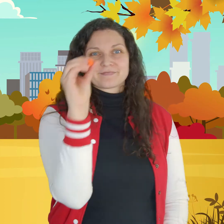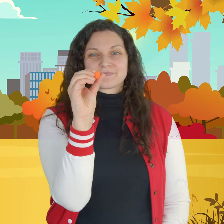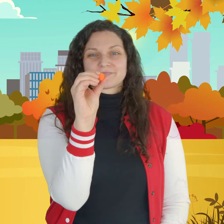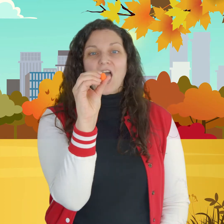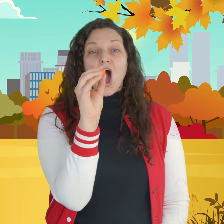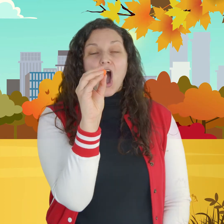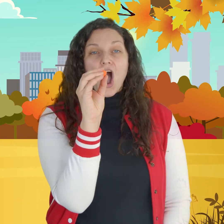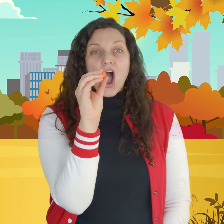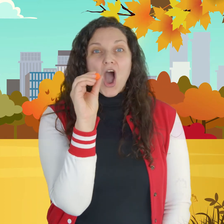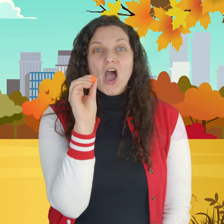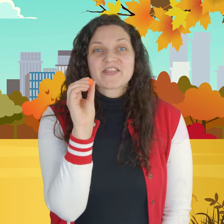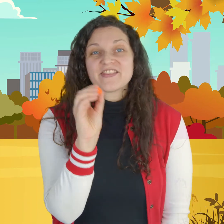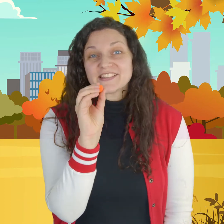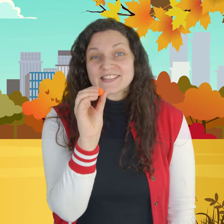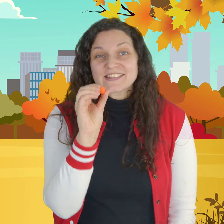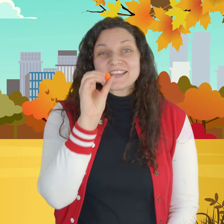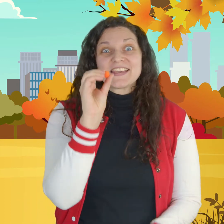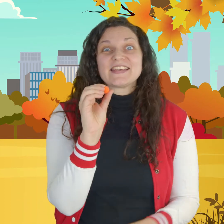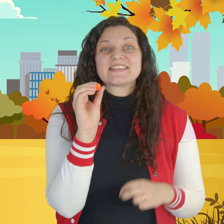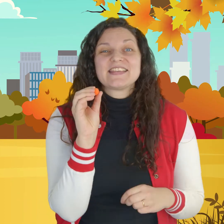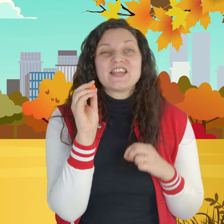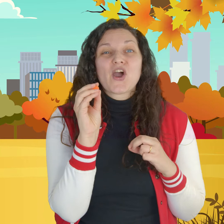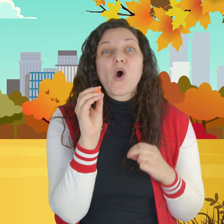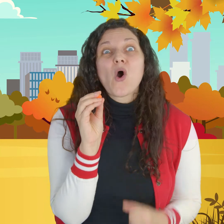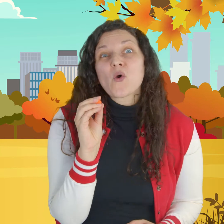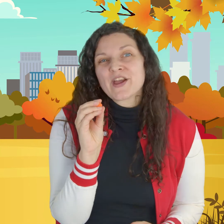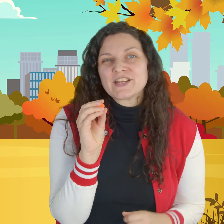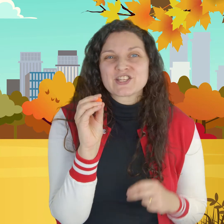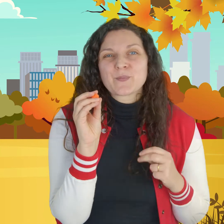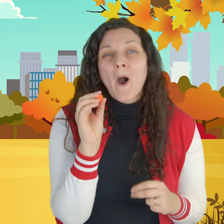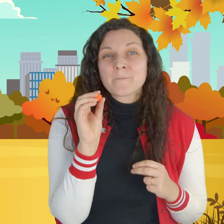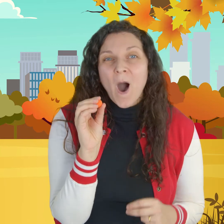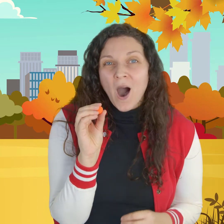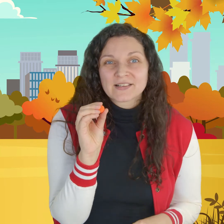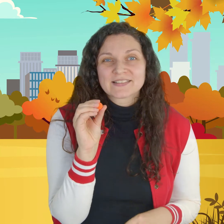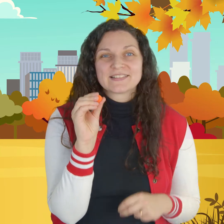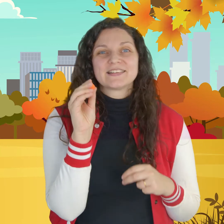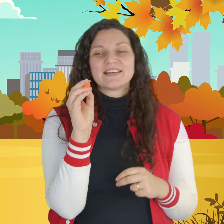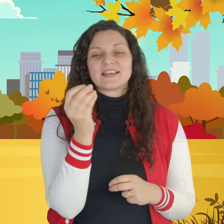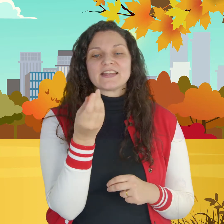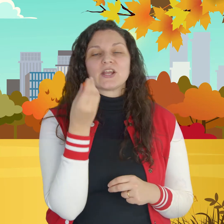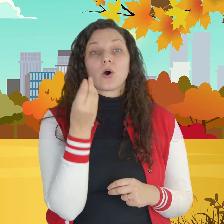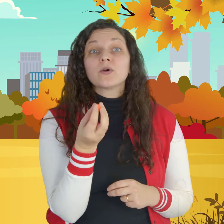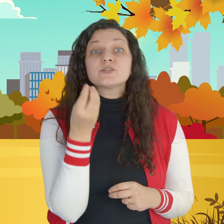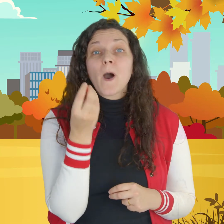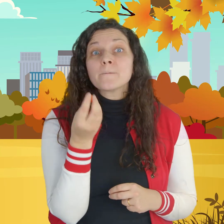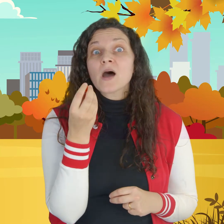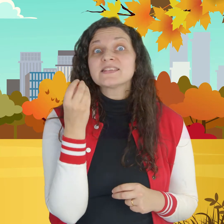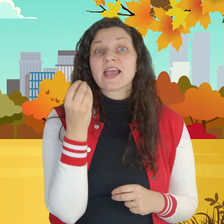left this is the orange pom-pom and the orange pom-pom stands